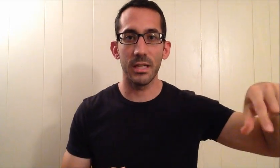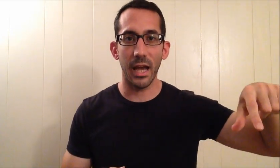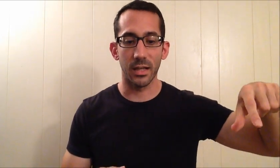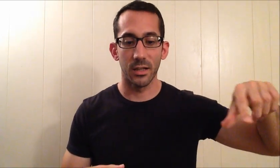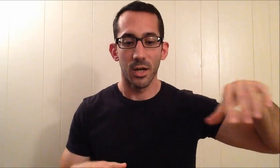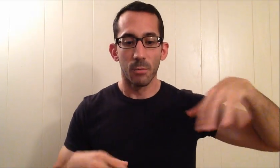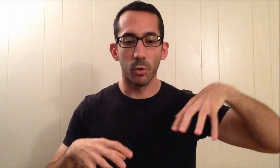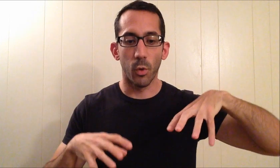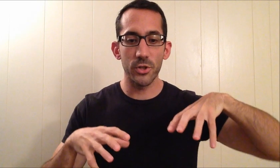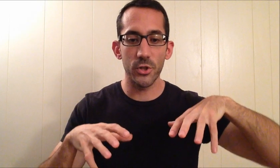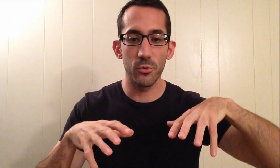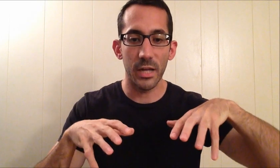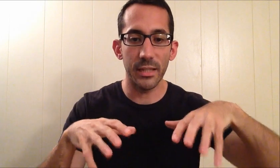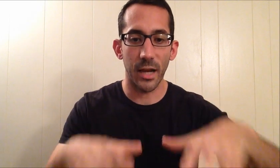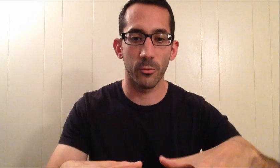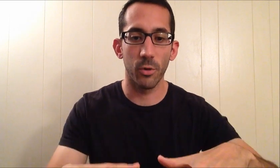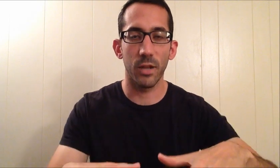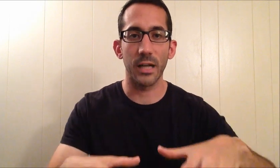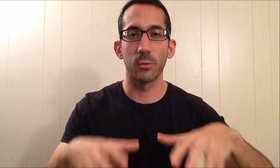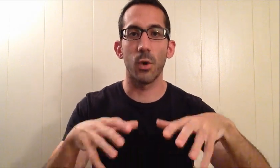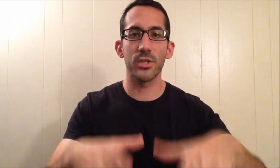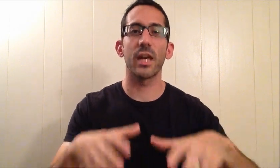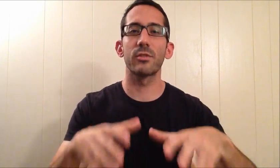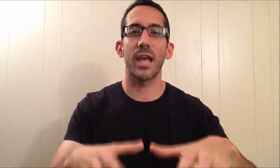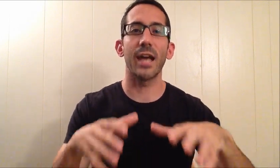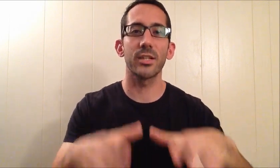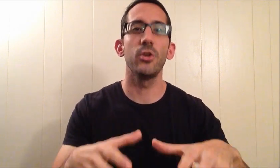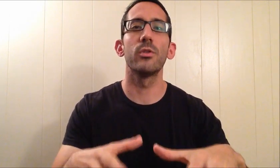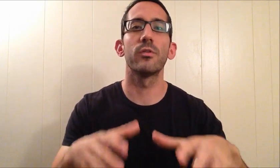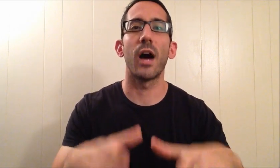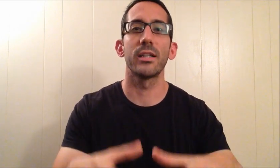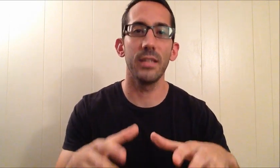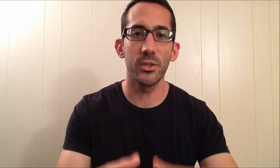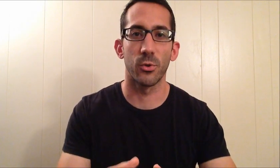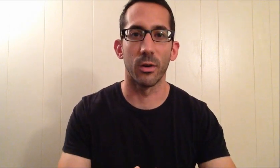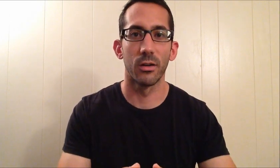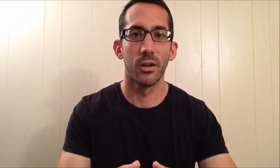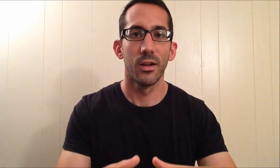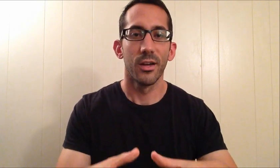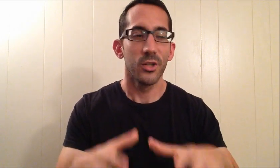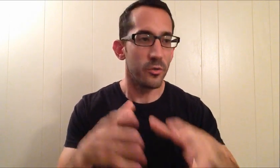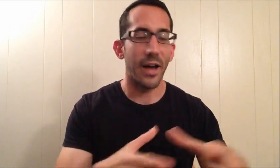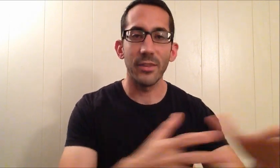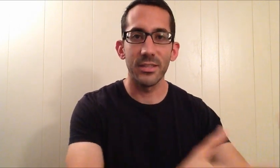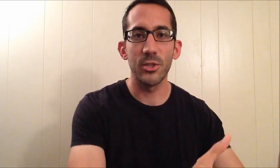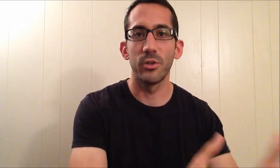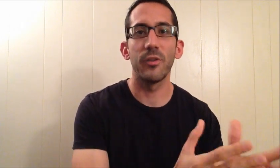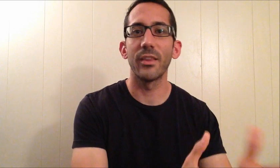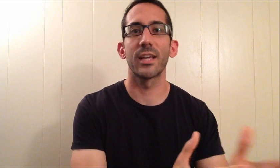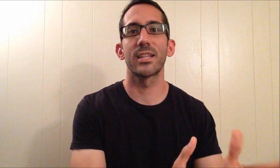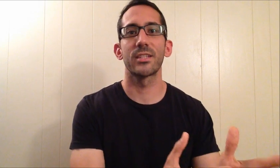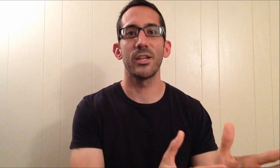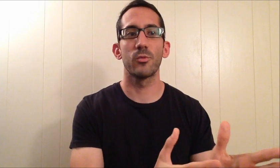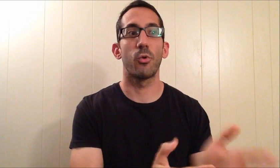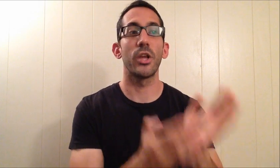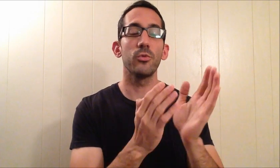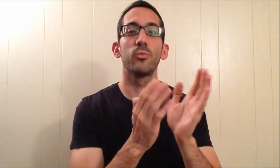began. But once you hit that roadblock and once life was asking you to find a detour, you found the detour, you found the next destination point and you